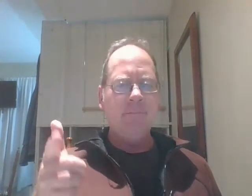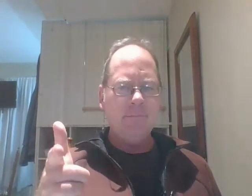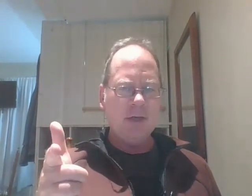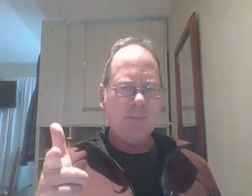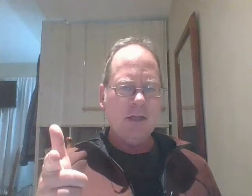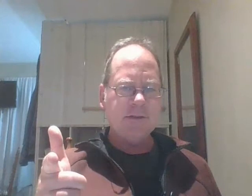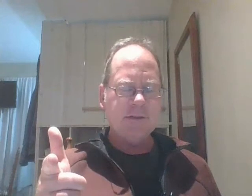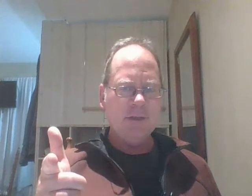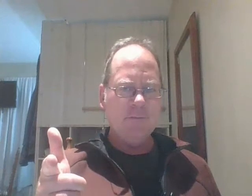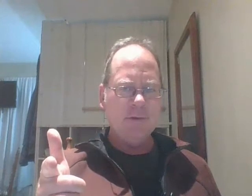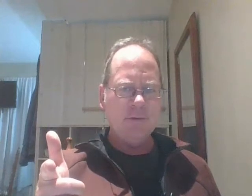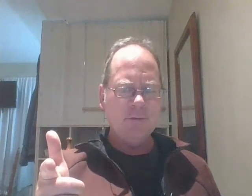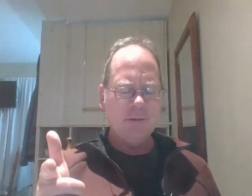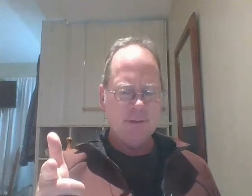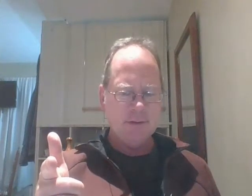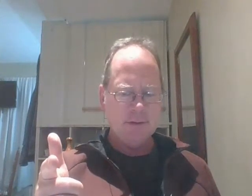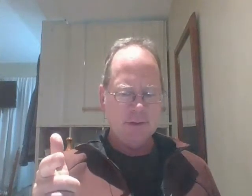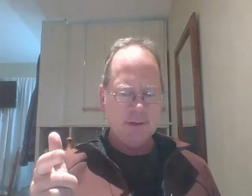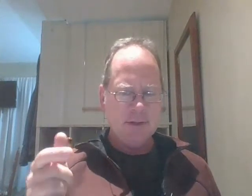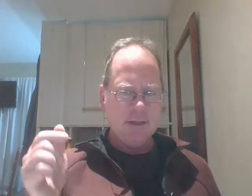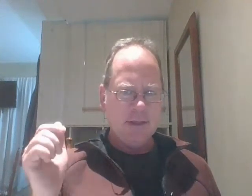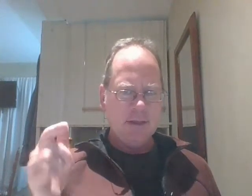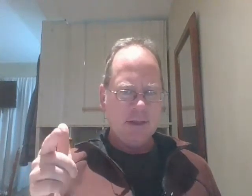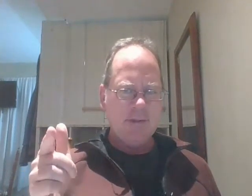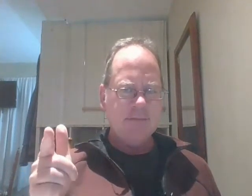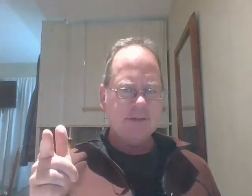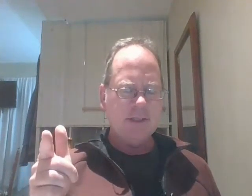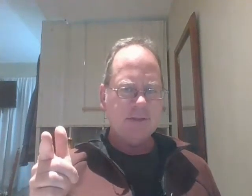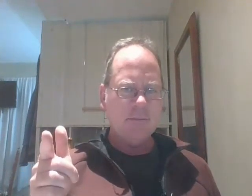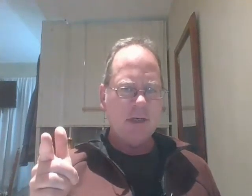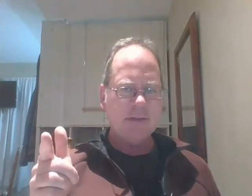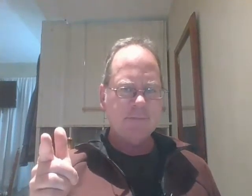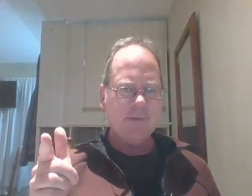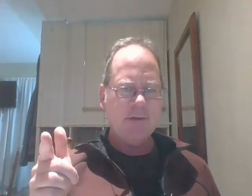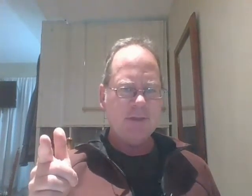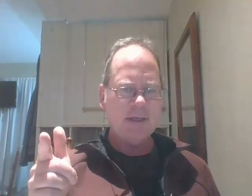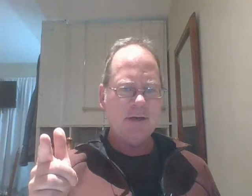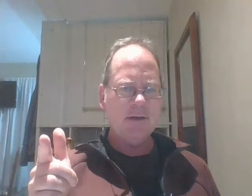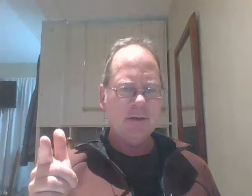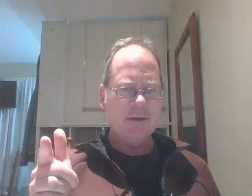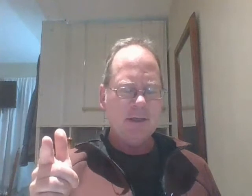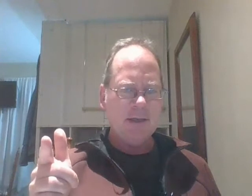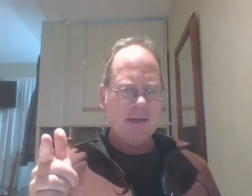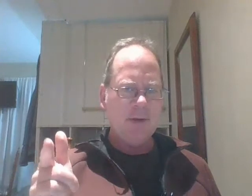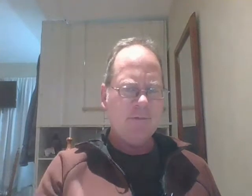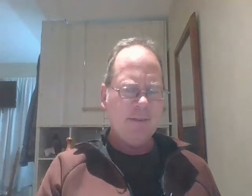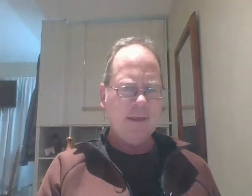michael malice interview i believe it's justin amash he retired i can't remember i think he was a